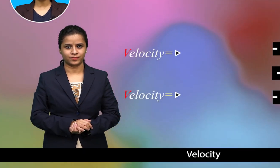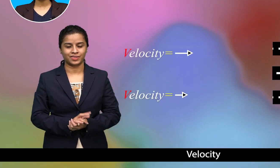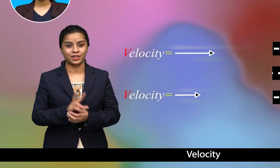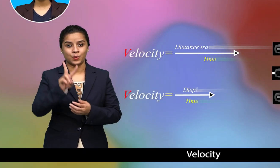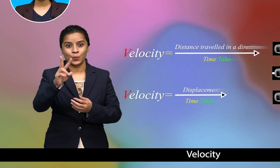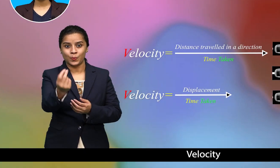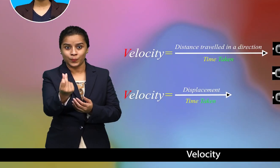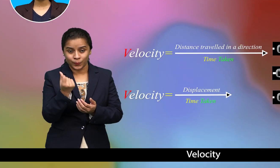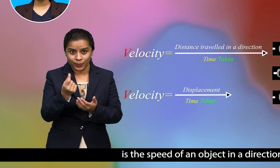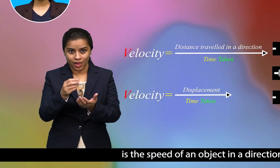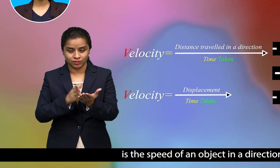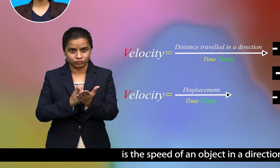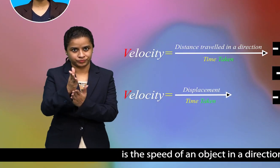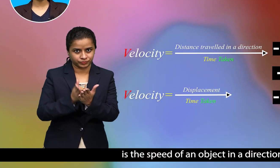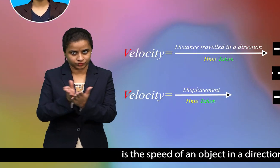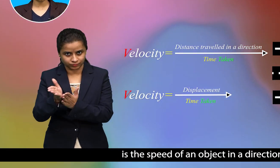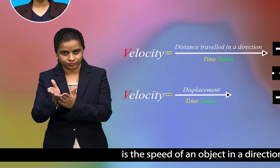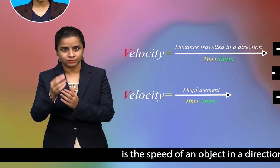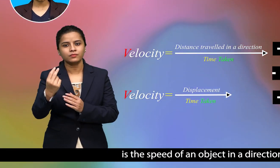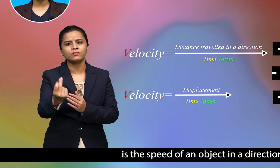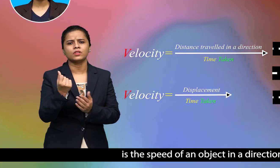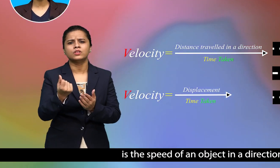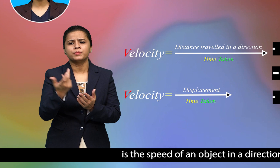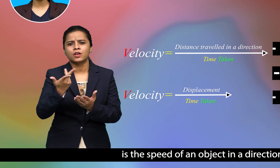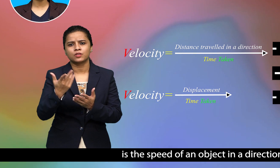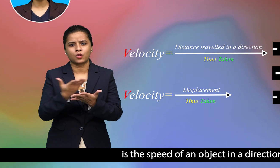velocity is the speed of an object in a direction